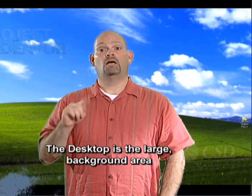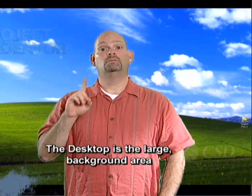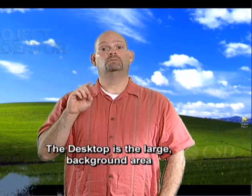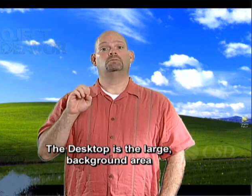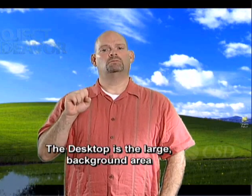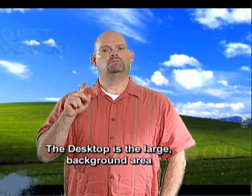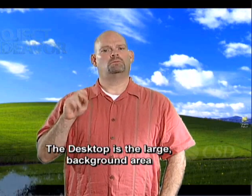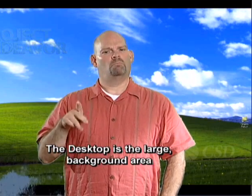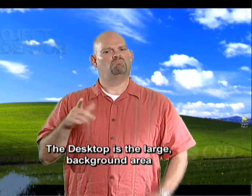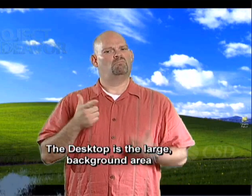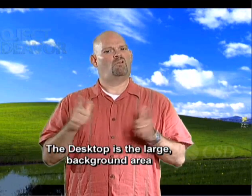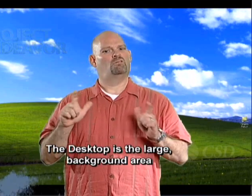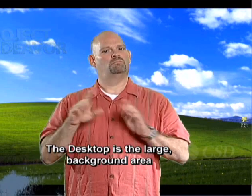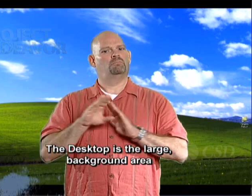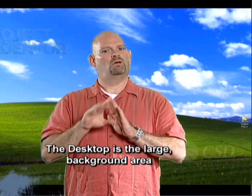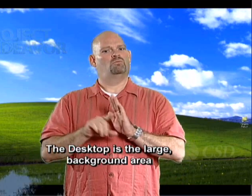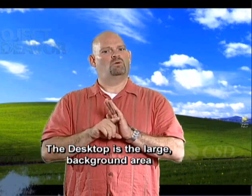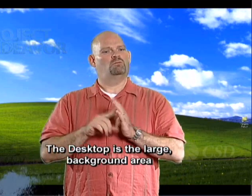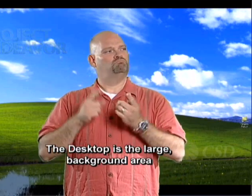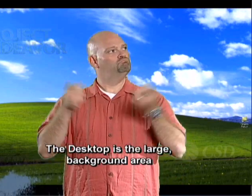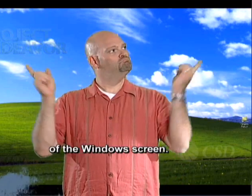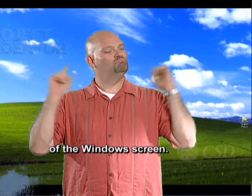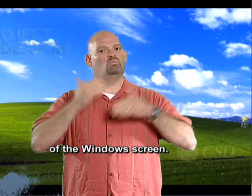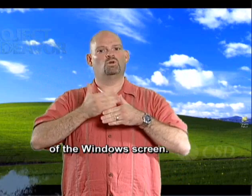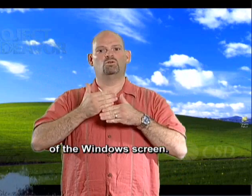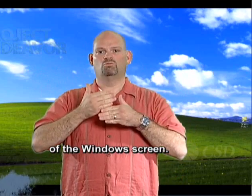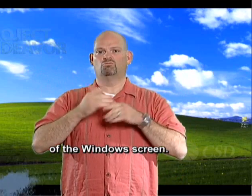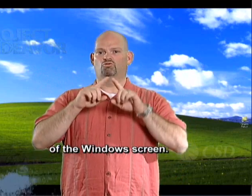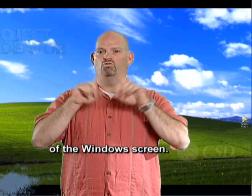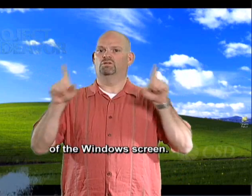The Desktop is the large background area of the Windows screen.